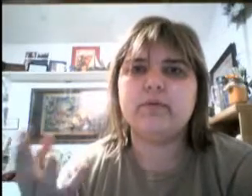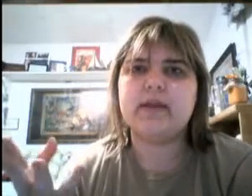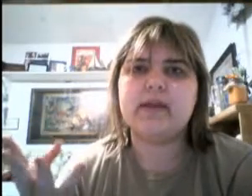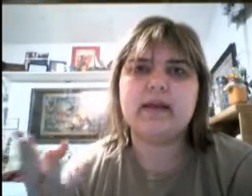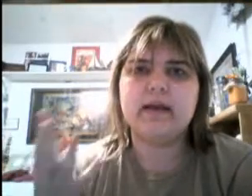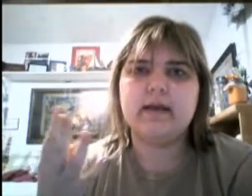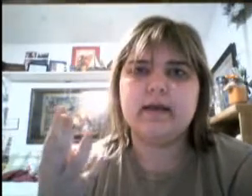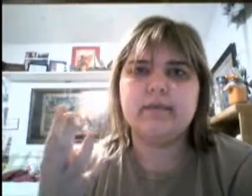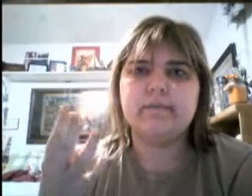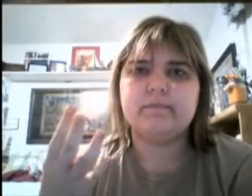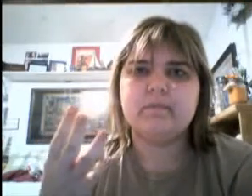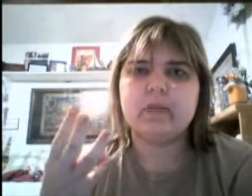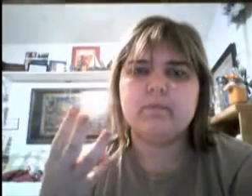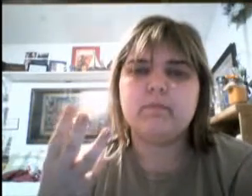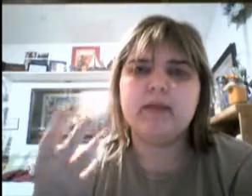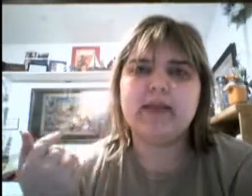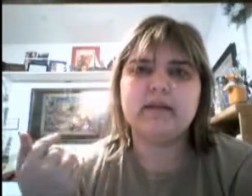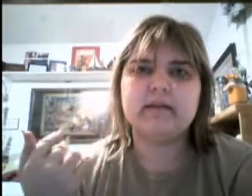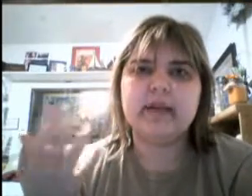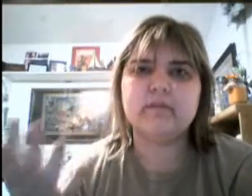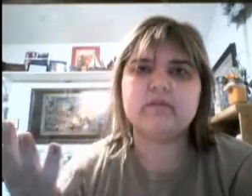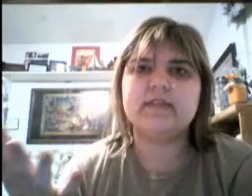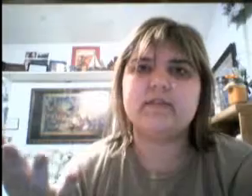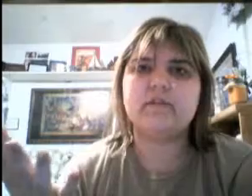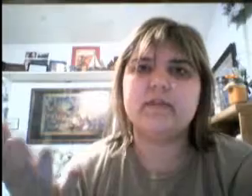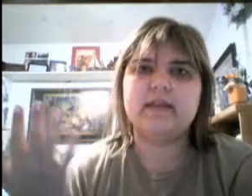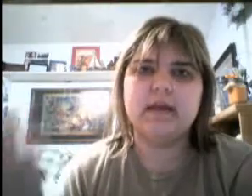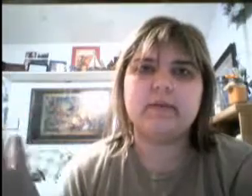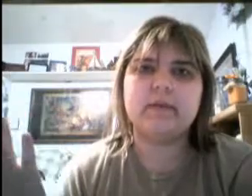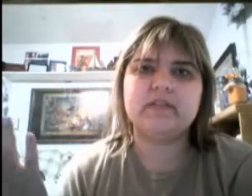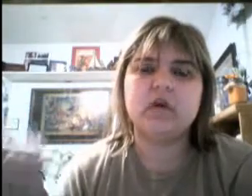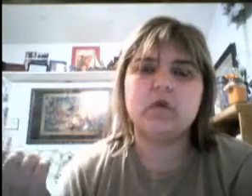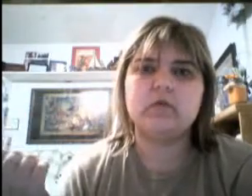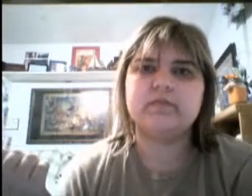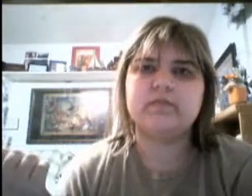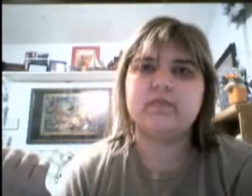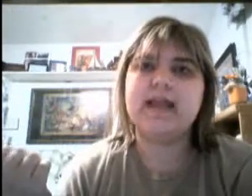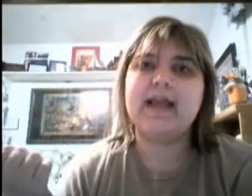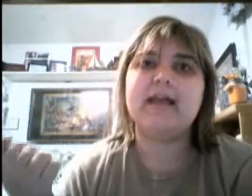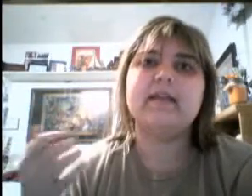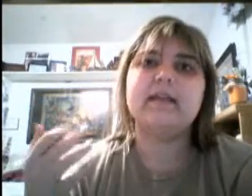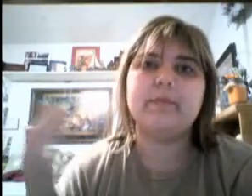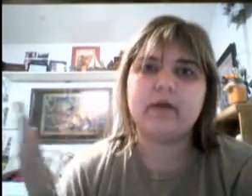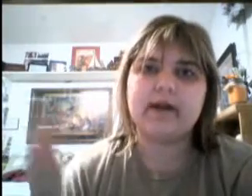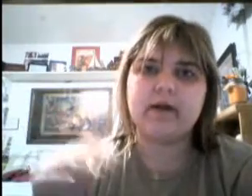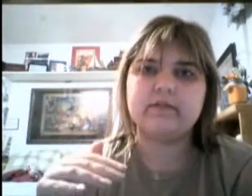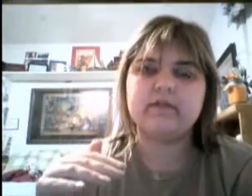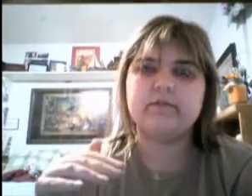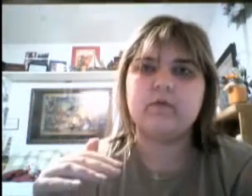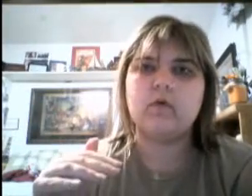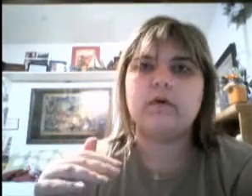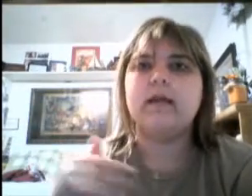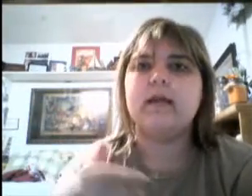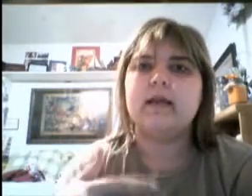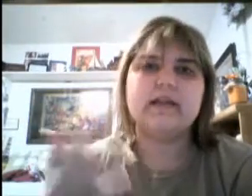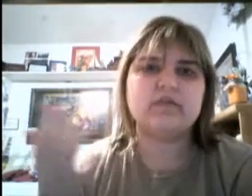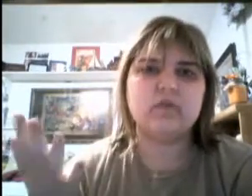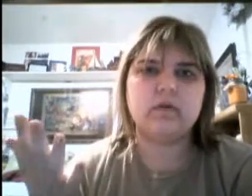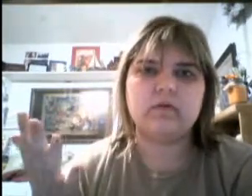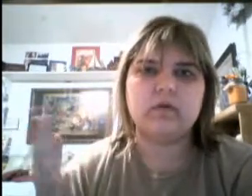three, um, main characters that are going to be in the upcoming Star Wars movie. And then they brought out Harrison Ford. And that's cool, of